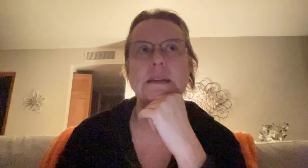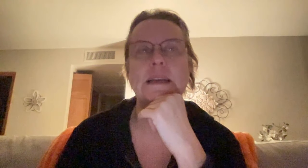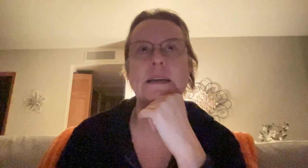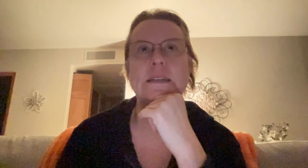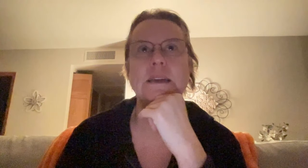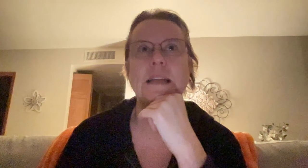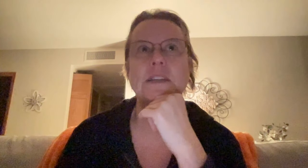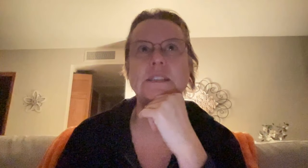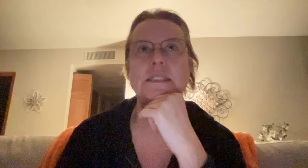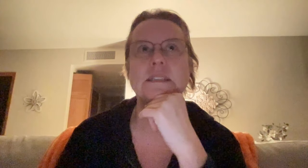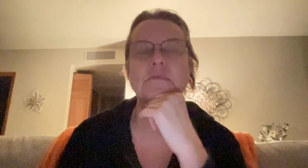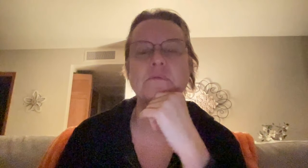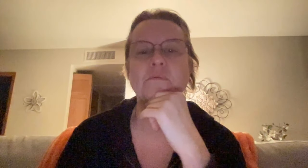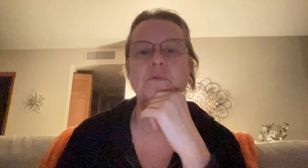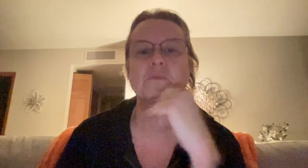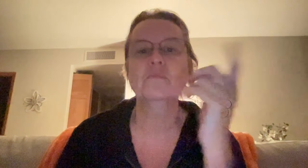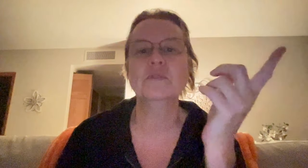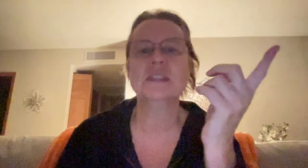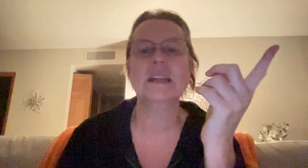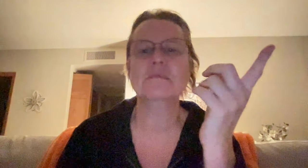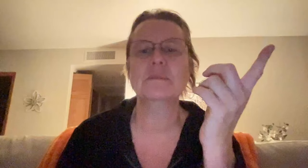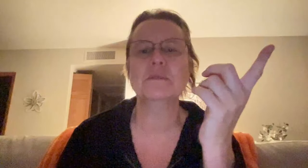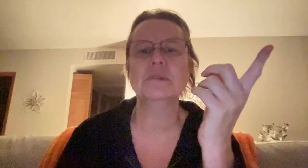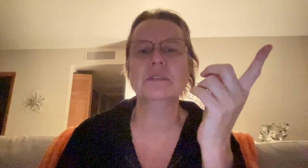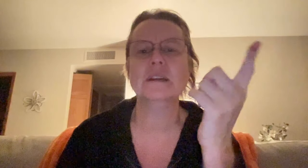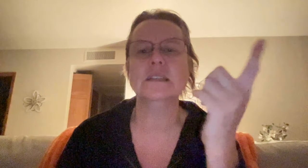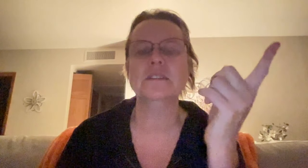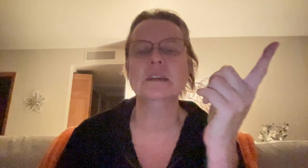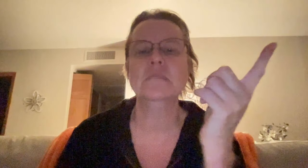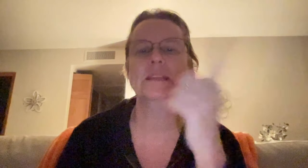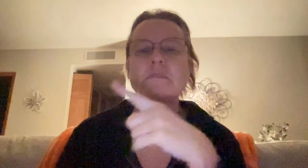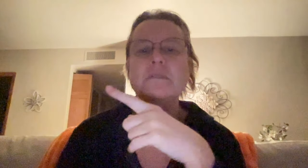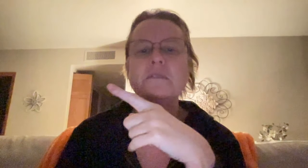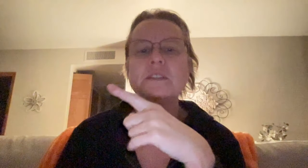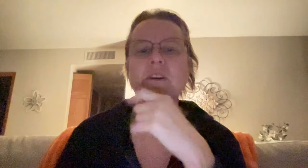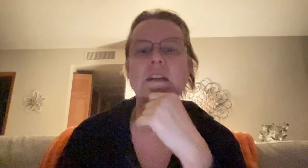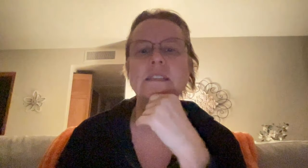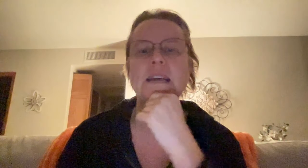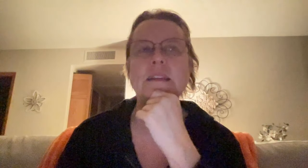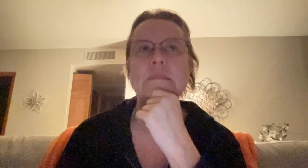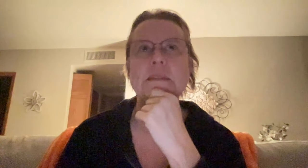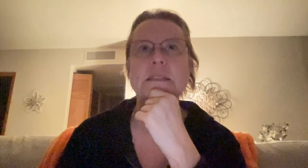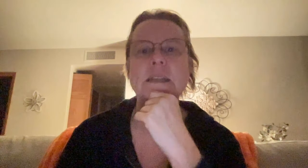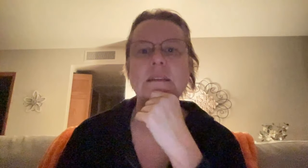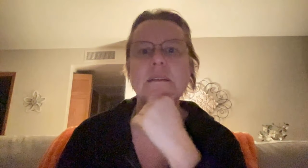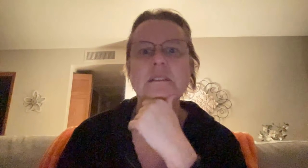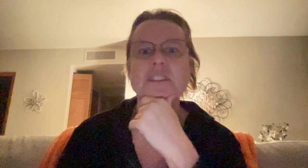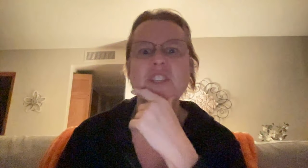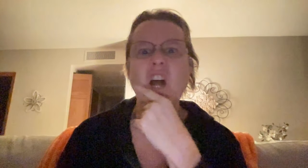And I could see the, the person, I don't remember who we were talking to, but they looked across at him and said, she just